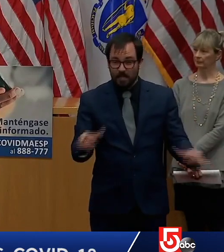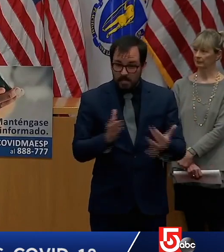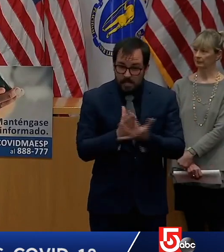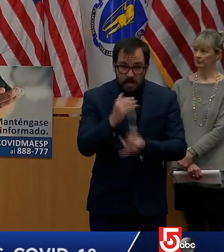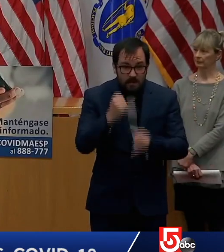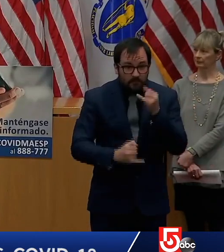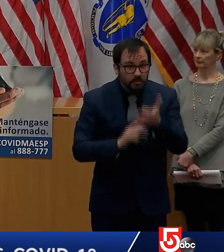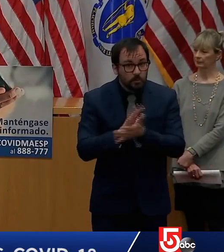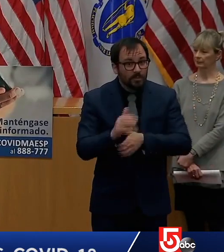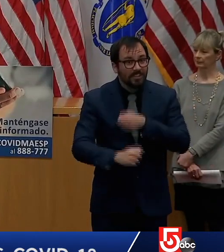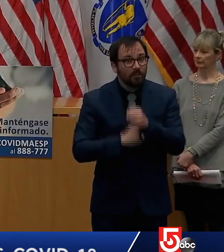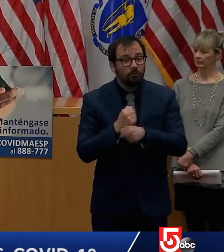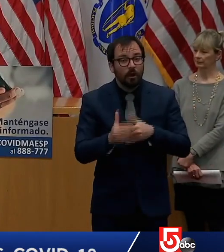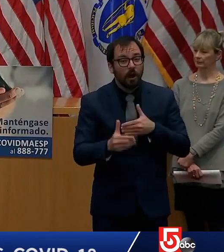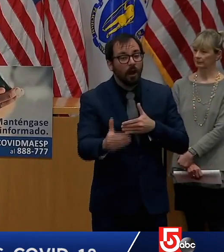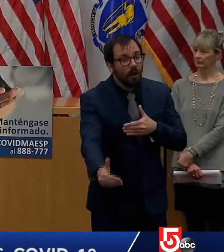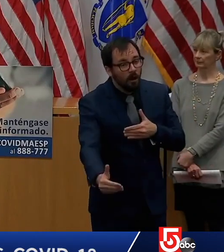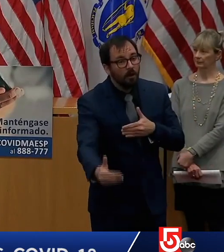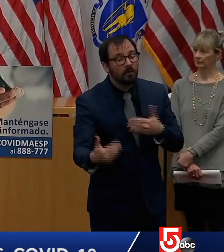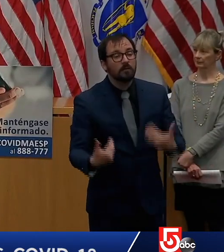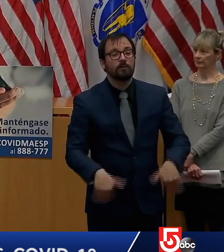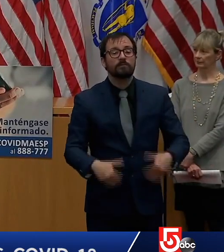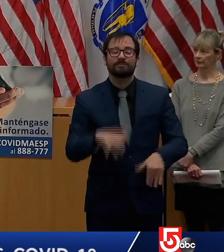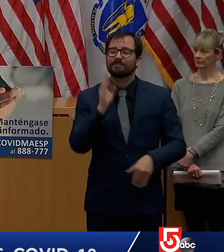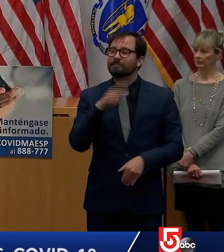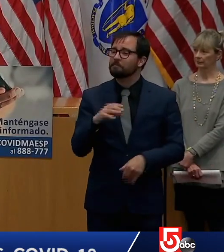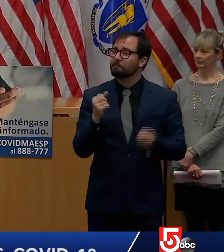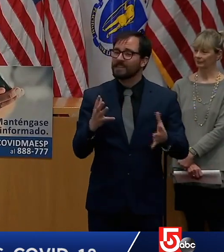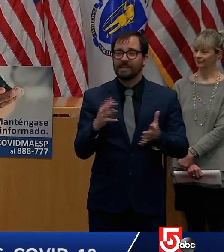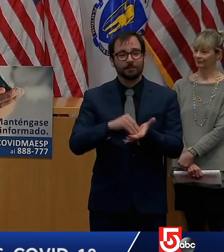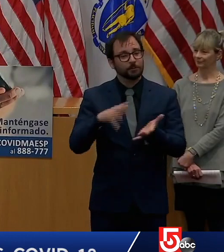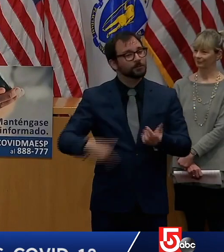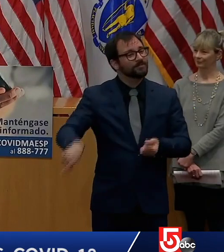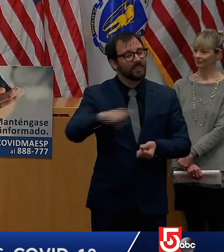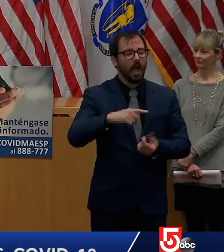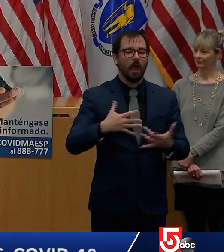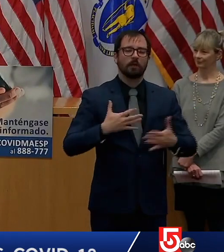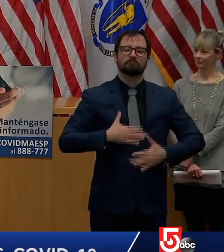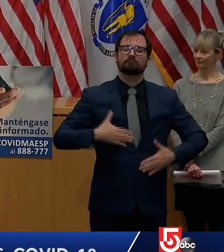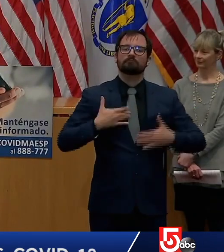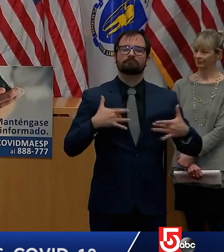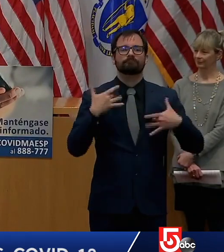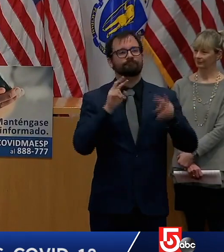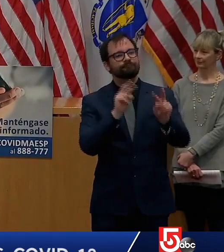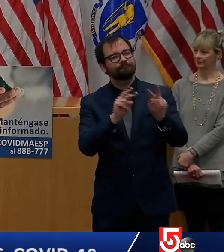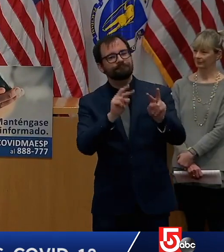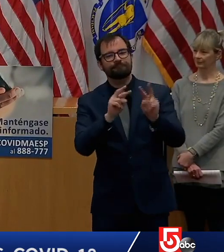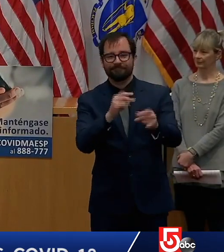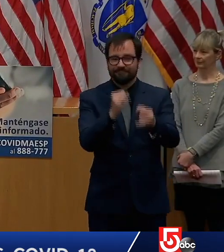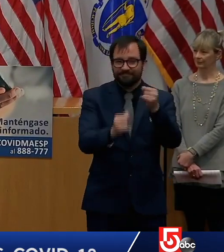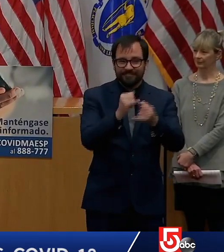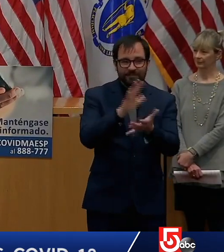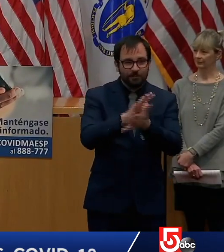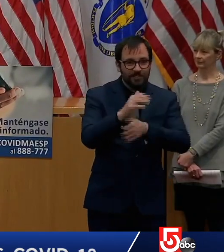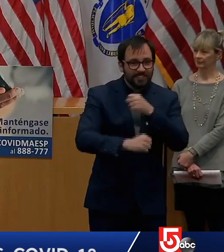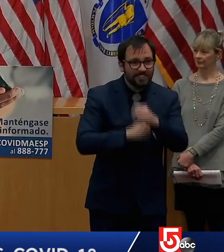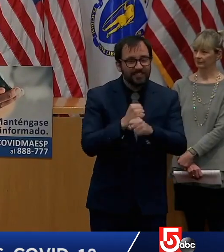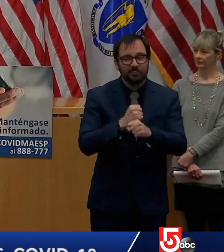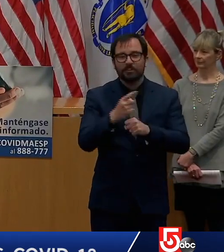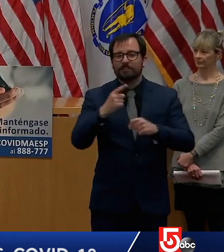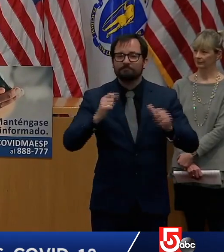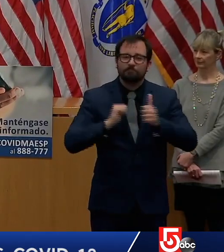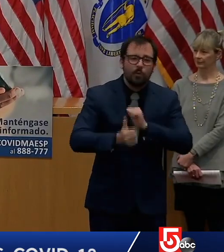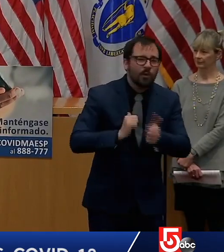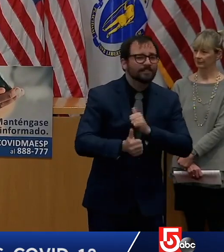for all students championship games field trips outdoor activities and other great events events that sometimes happen